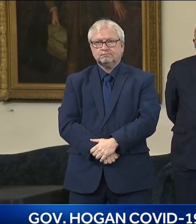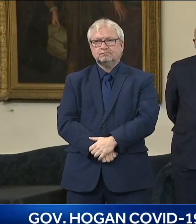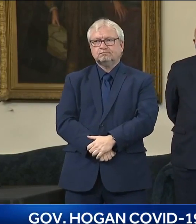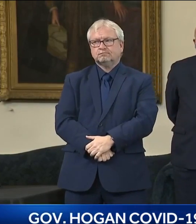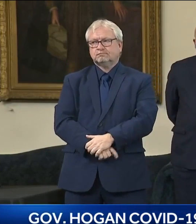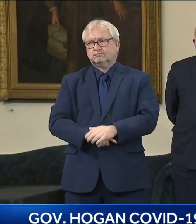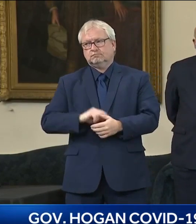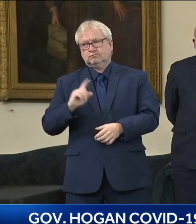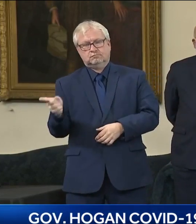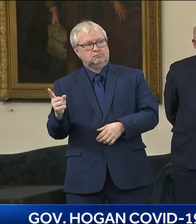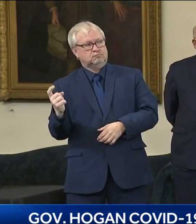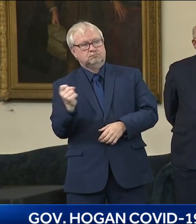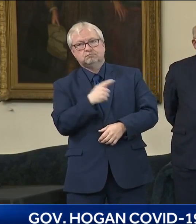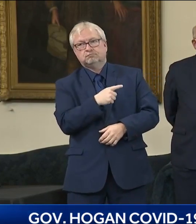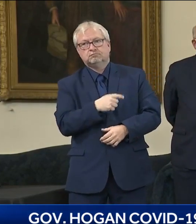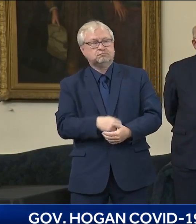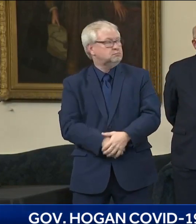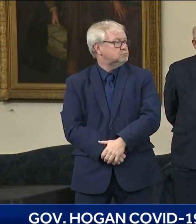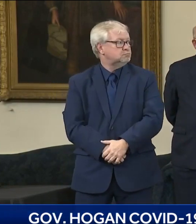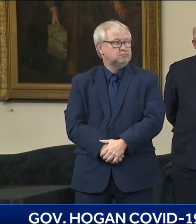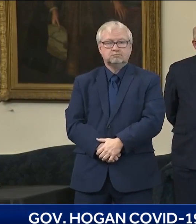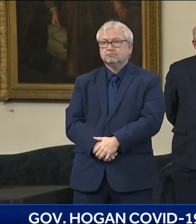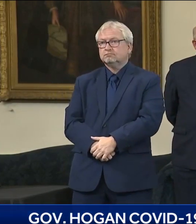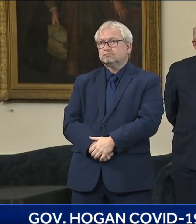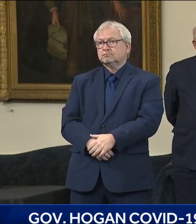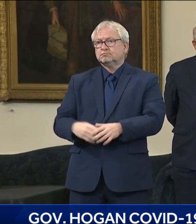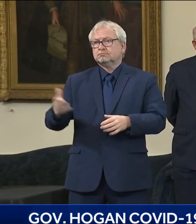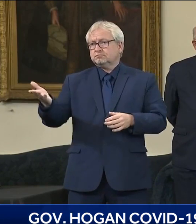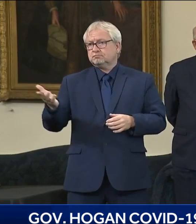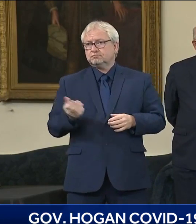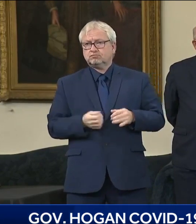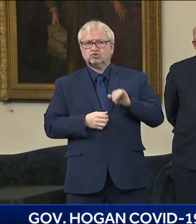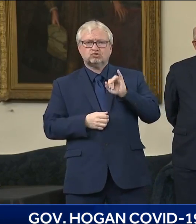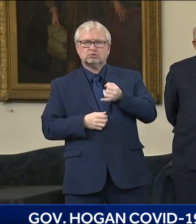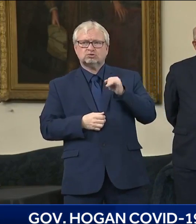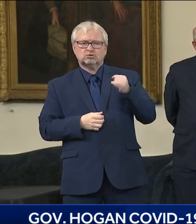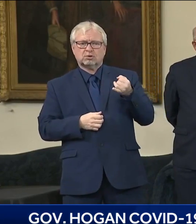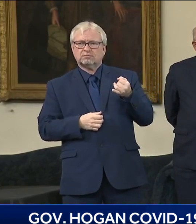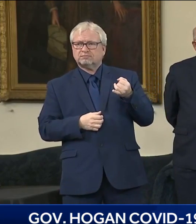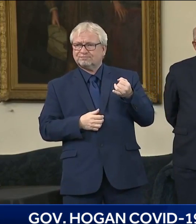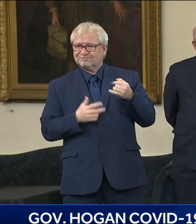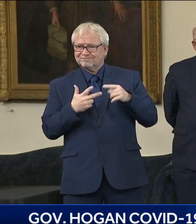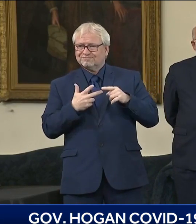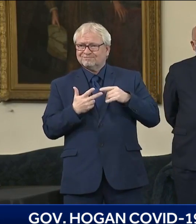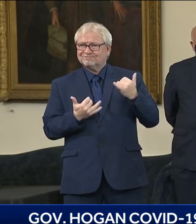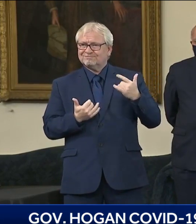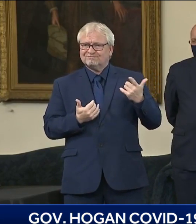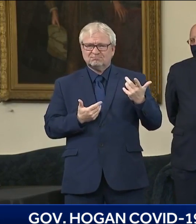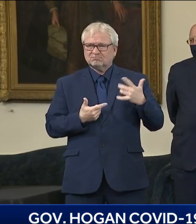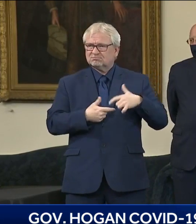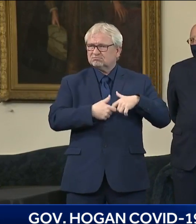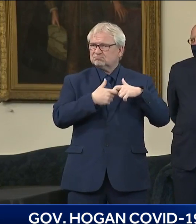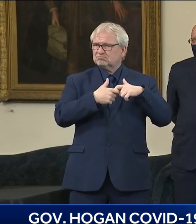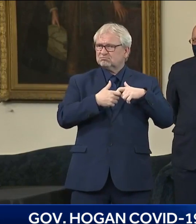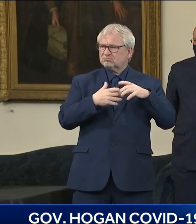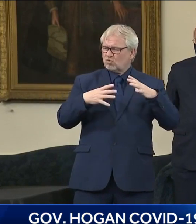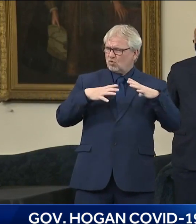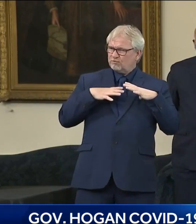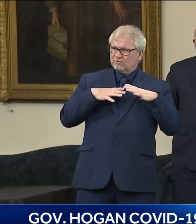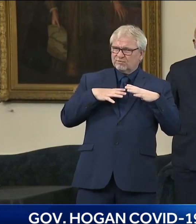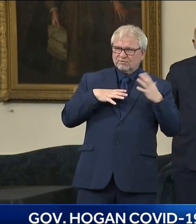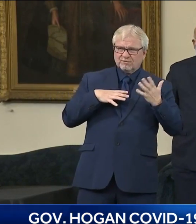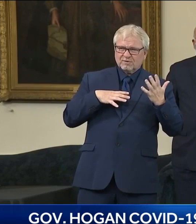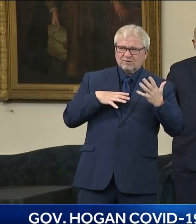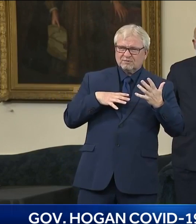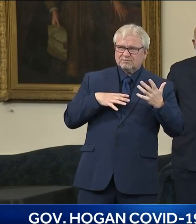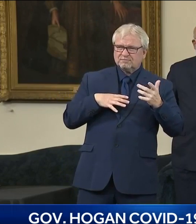I wouldn't describe it as a reprieve because they would say, you know, we really want to get some more. But yeah, yeah,